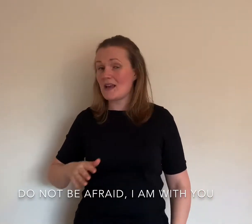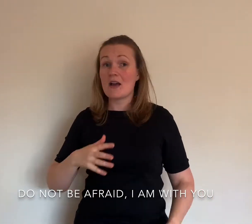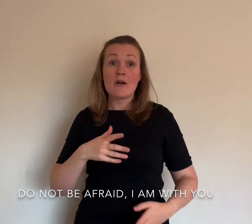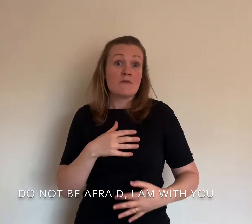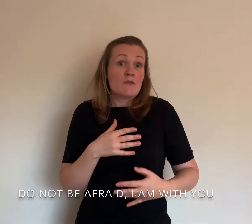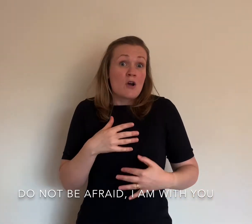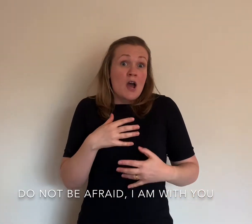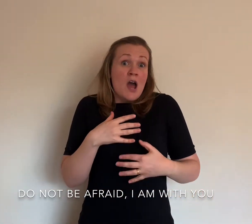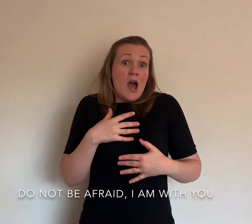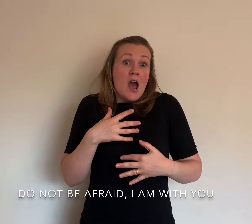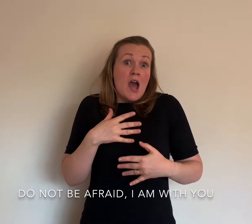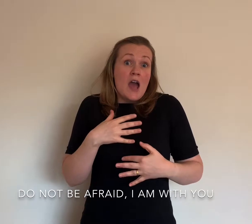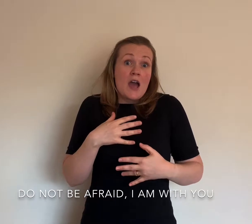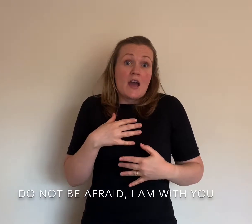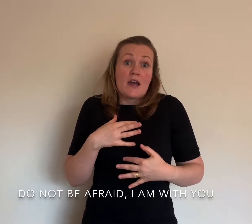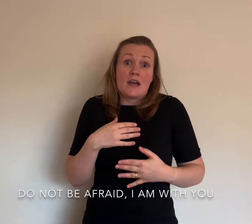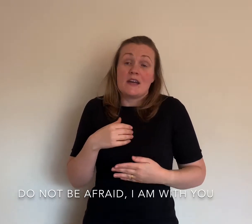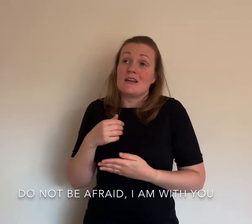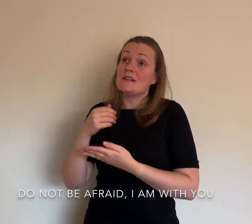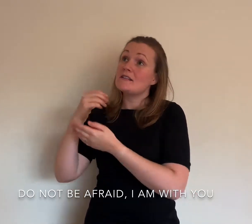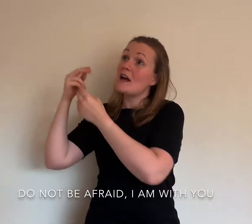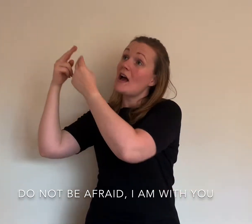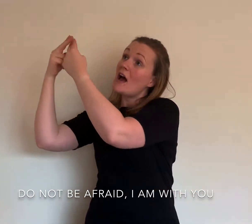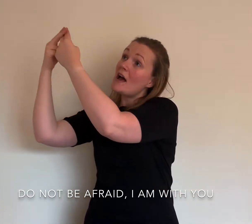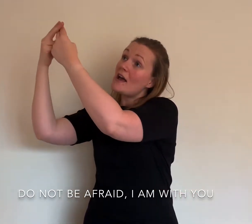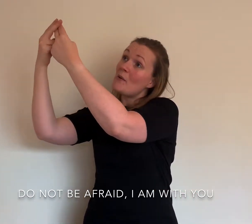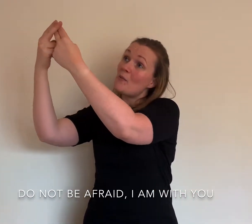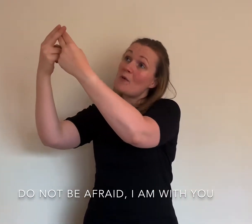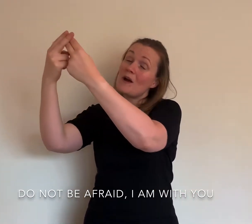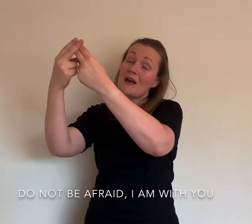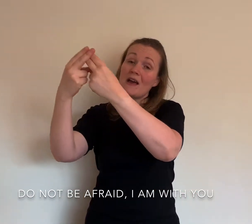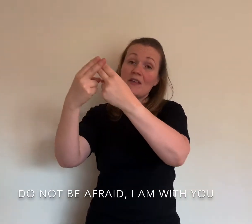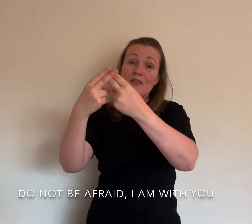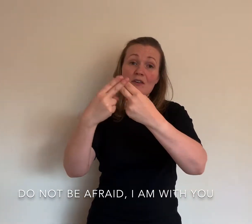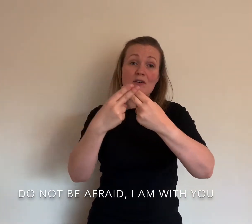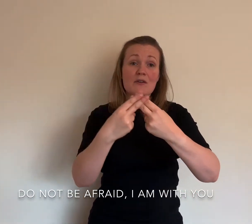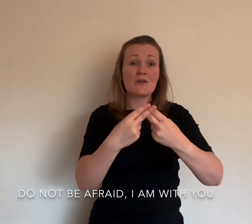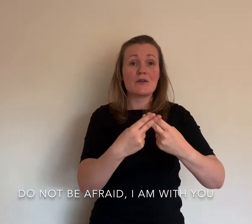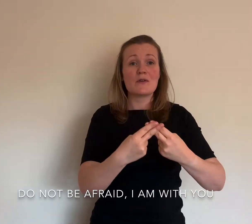afraid, I am with you,